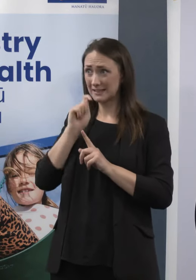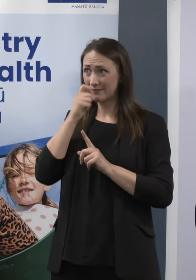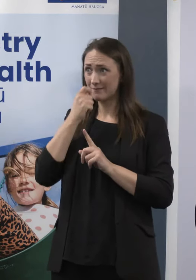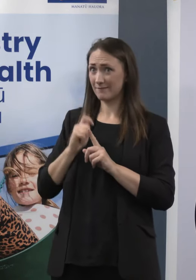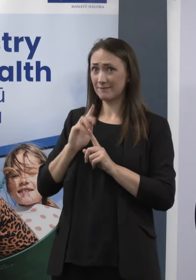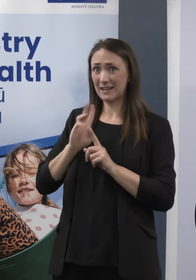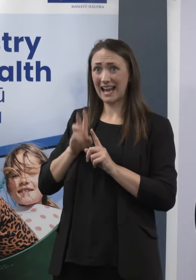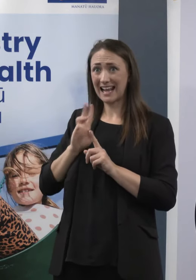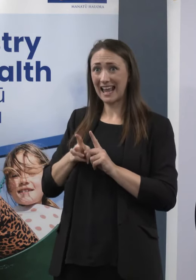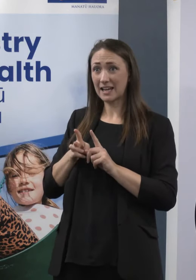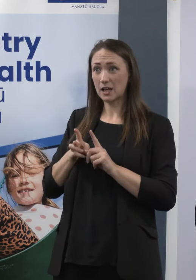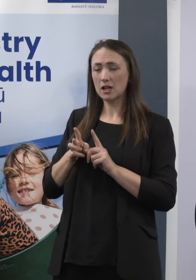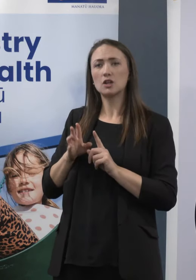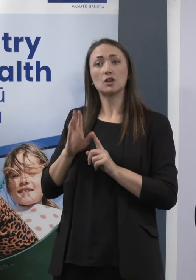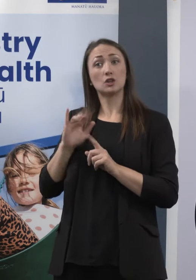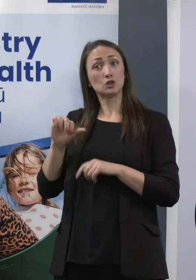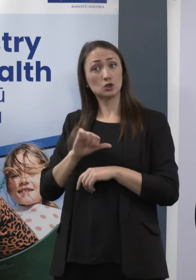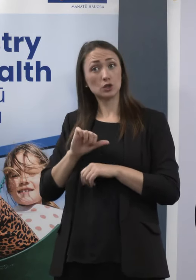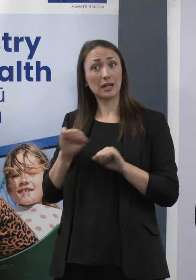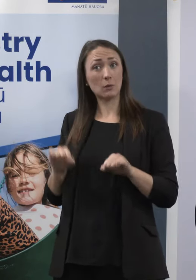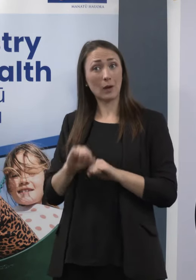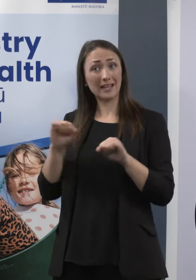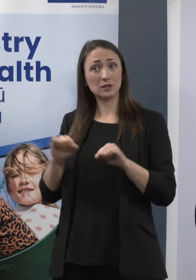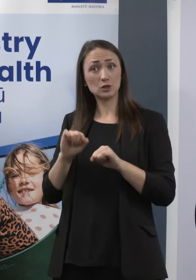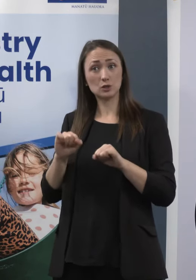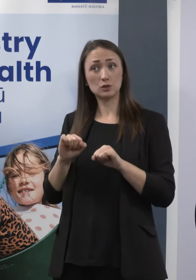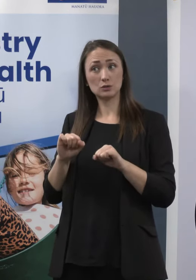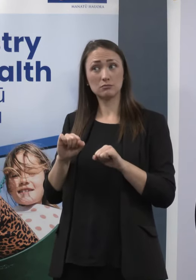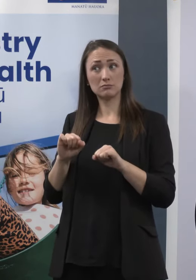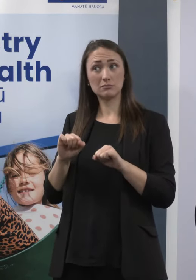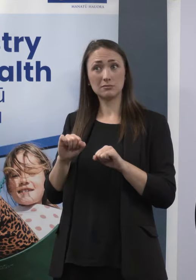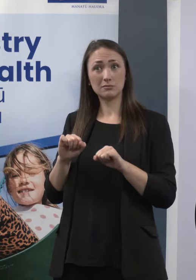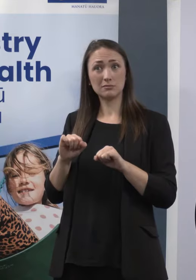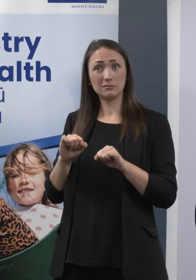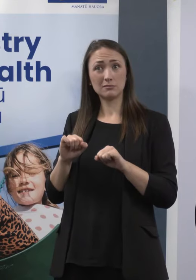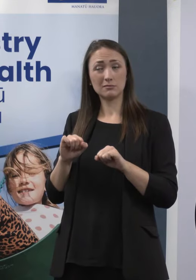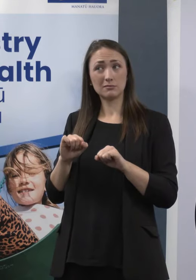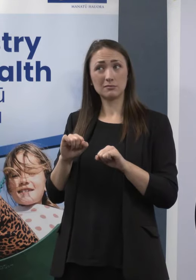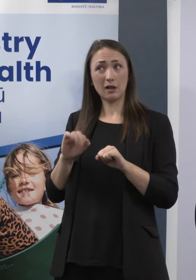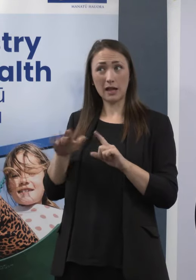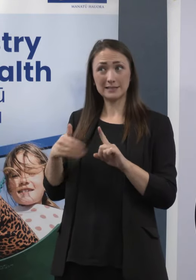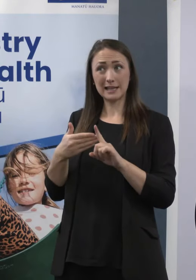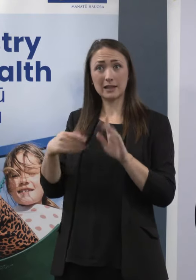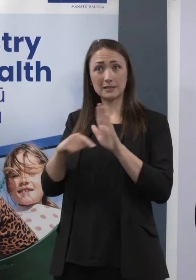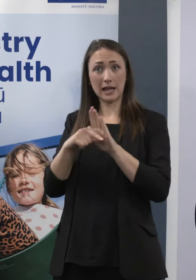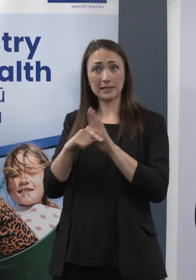has actually tested negative before asking them to come in? I might need a bit of help there, Director General.